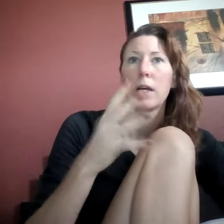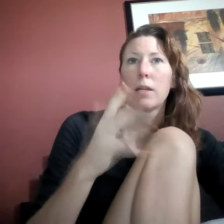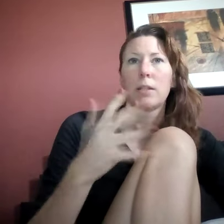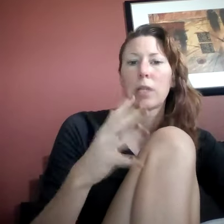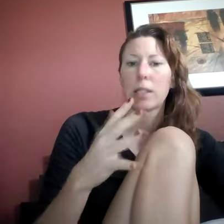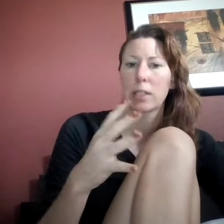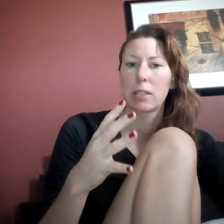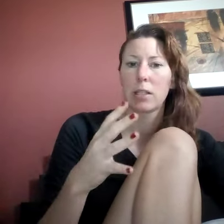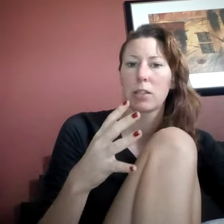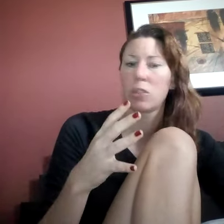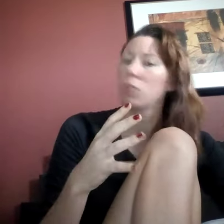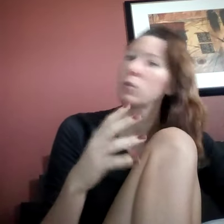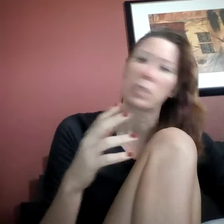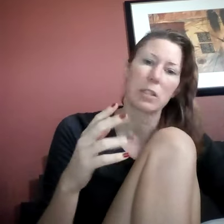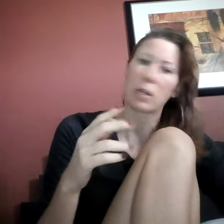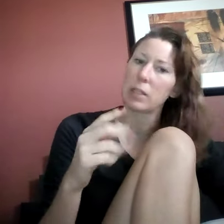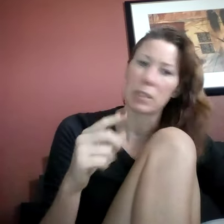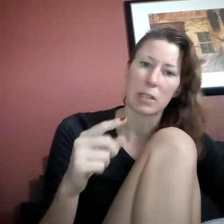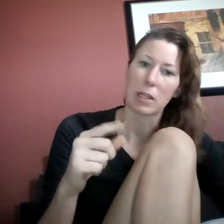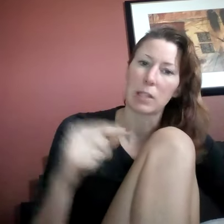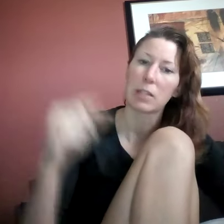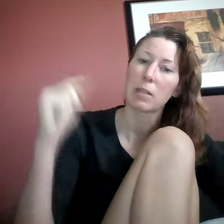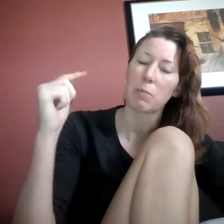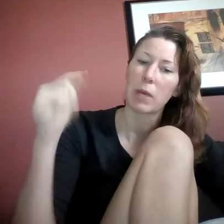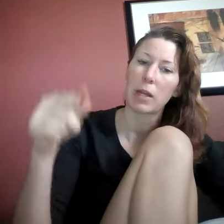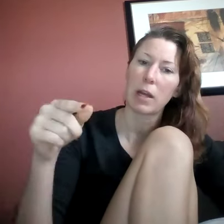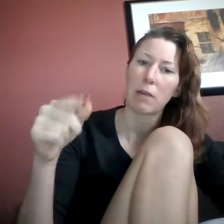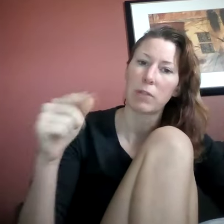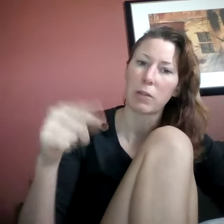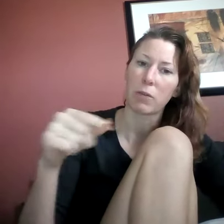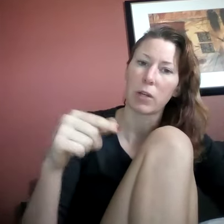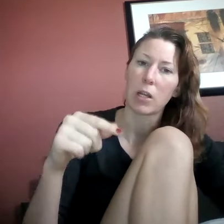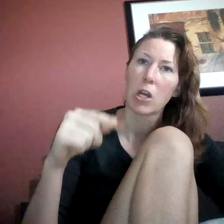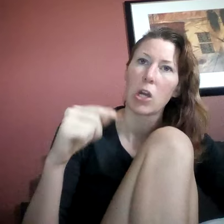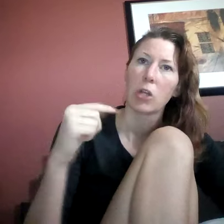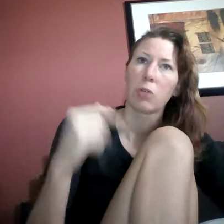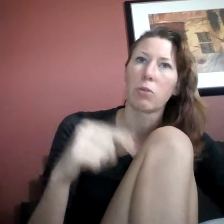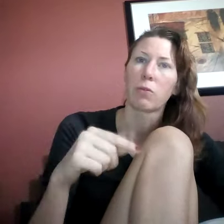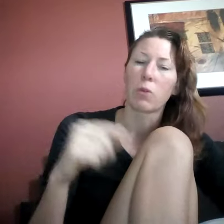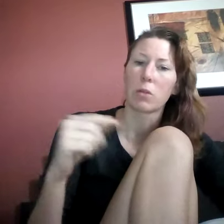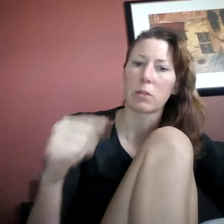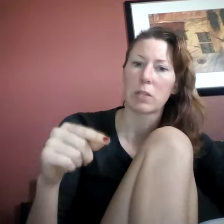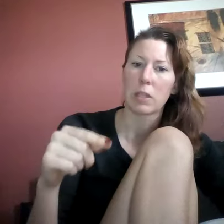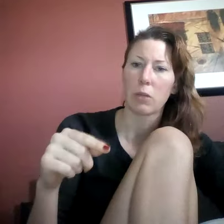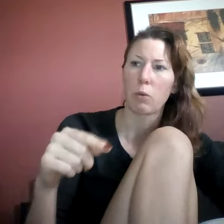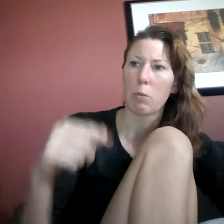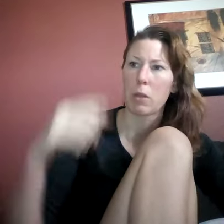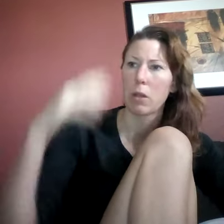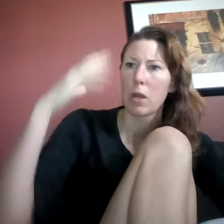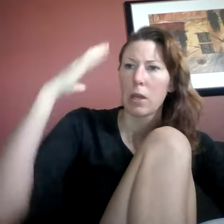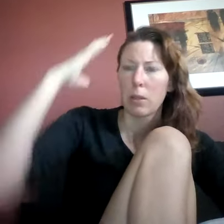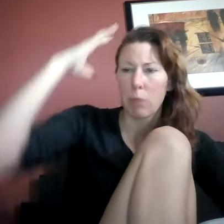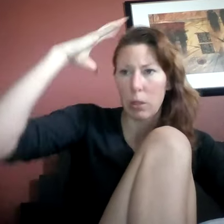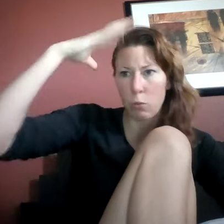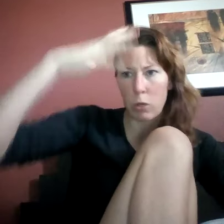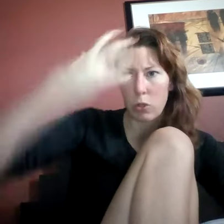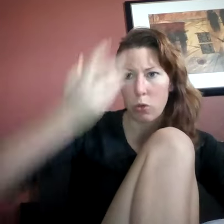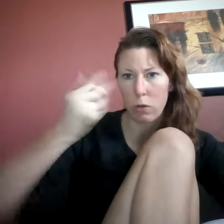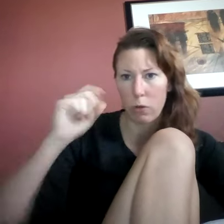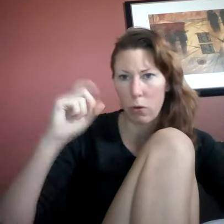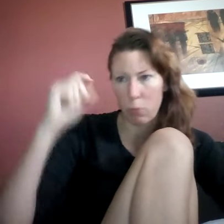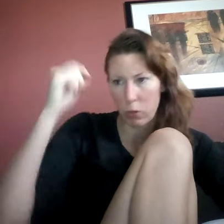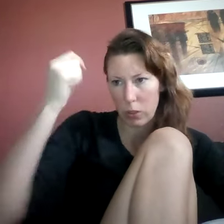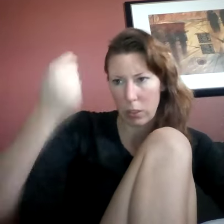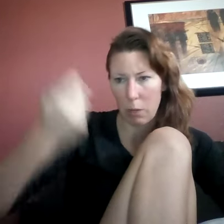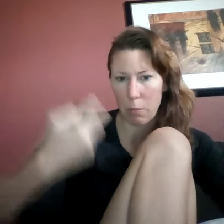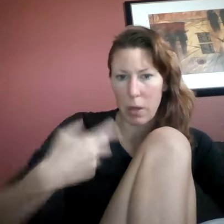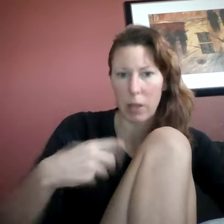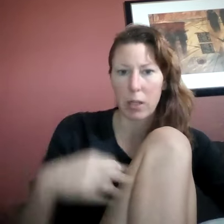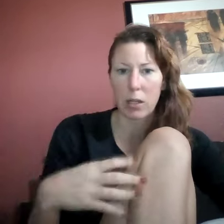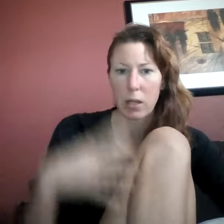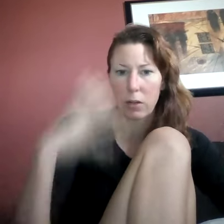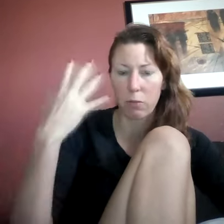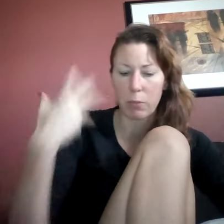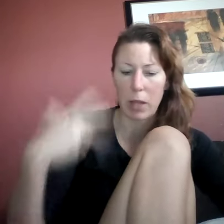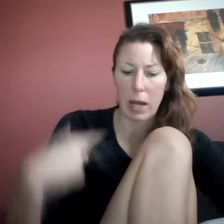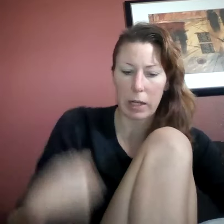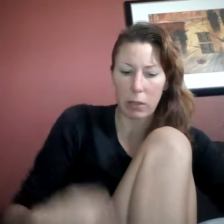seems like dissonance to you. It's not dissonance. The men have different uniforms than the women. The men wear sort of almost like a monk kind of black